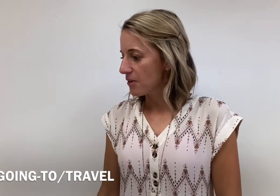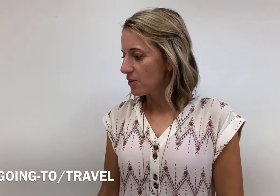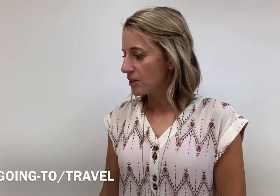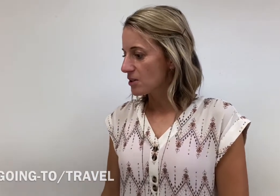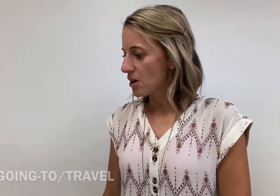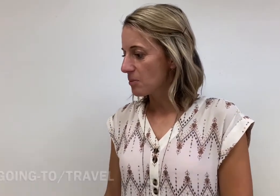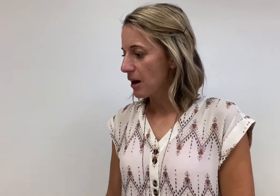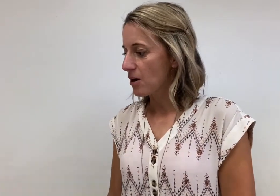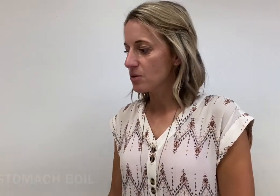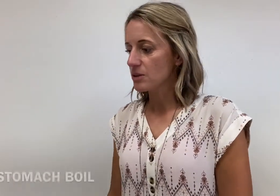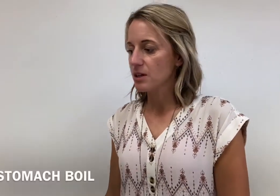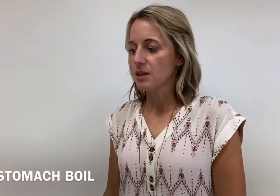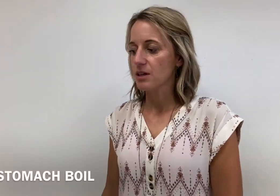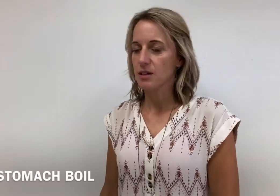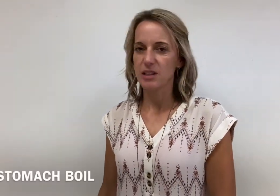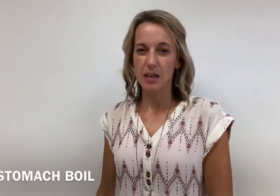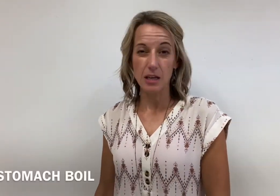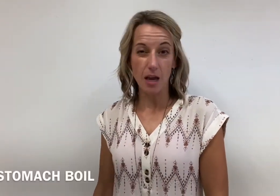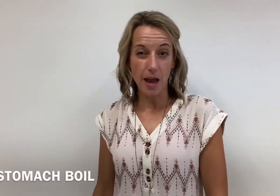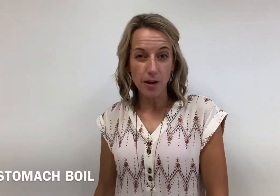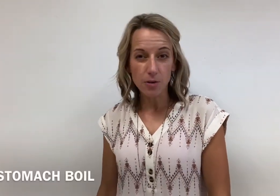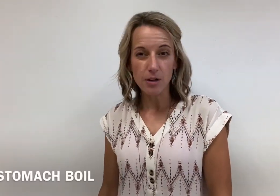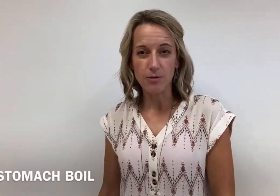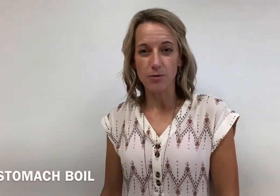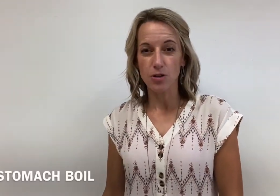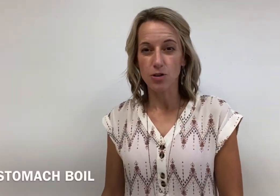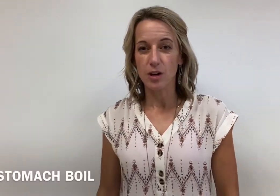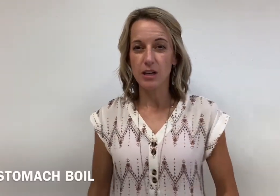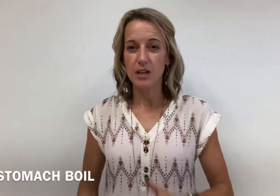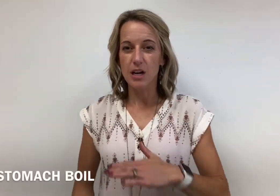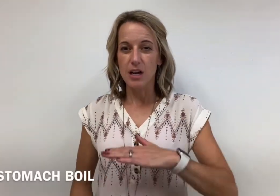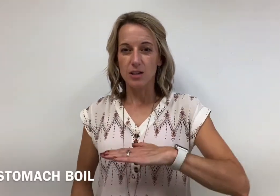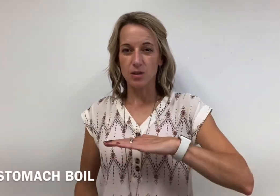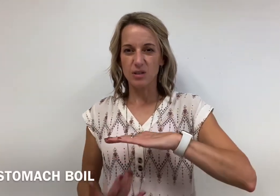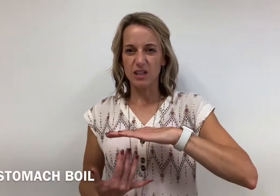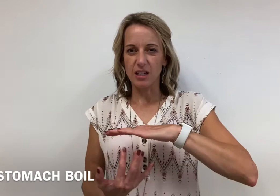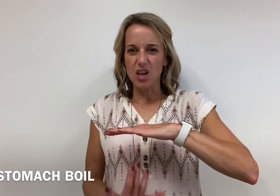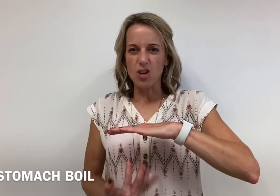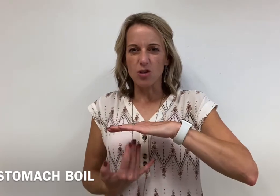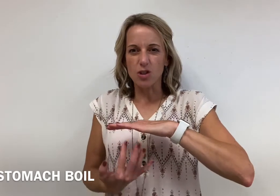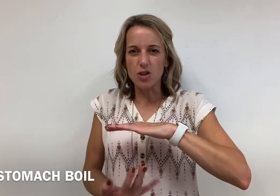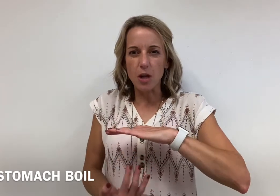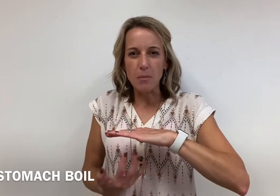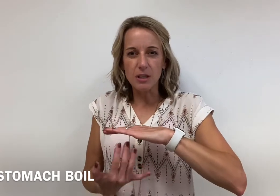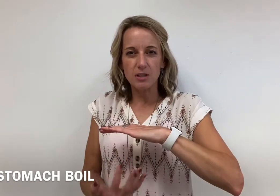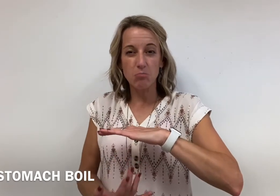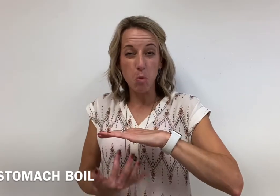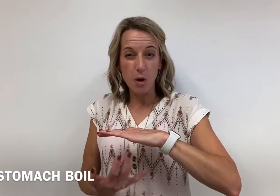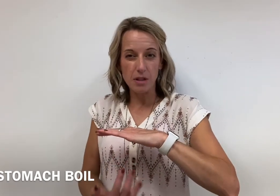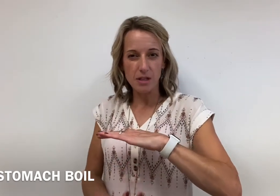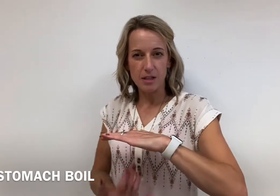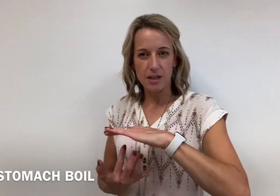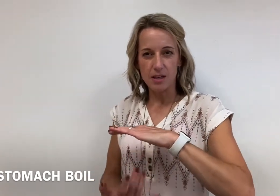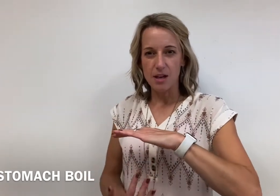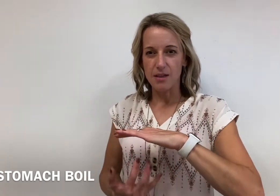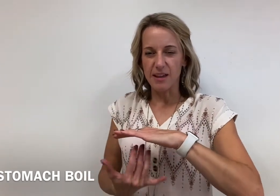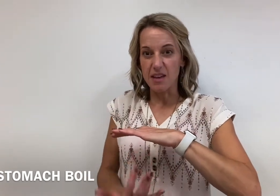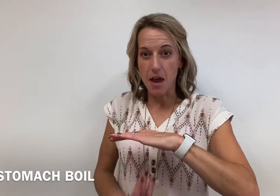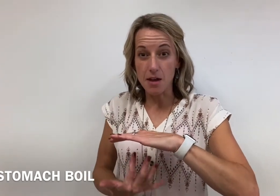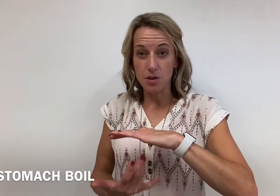they're going to talk about getting angry or frustrated, and so it's like your stomach is boiling, like the anger